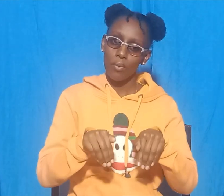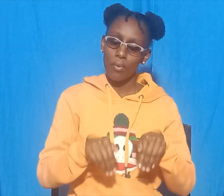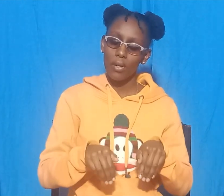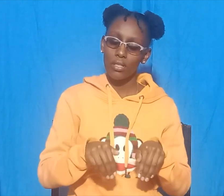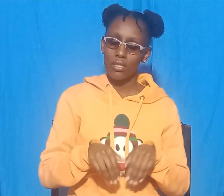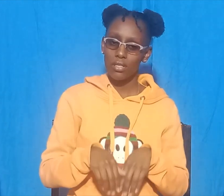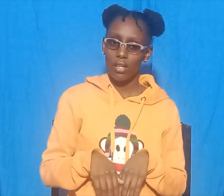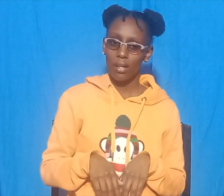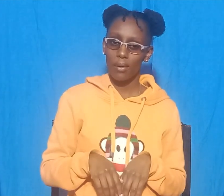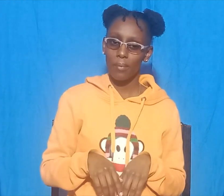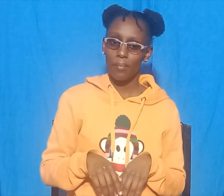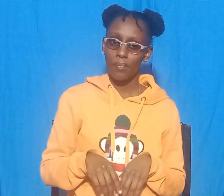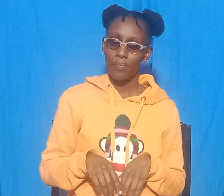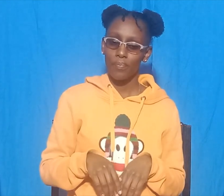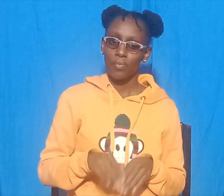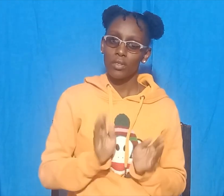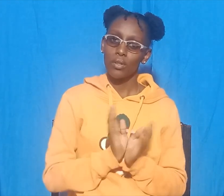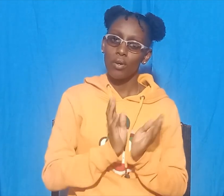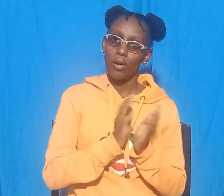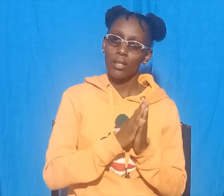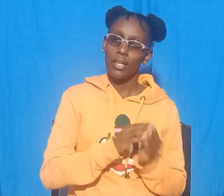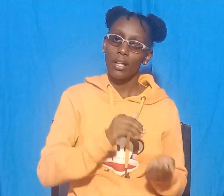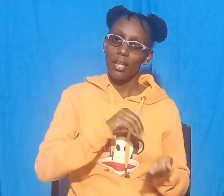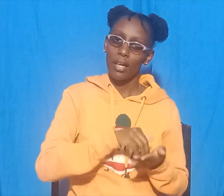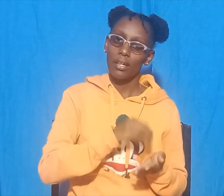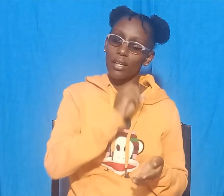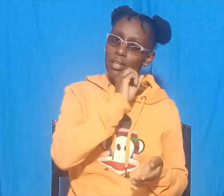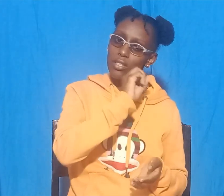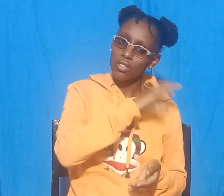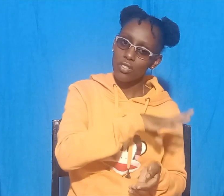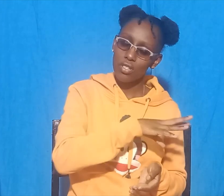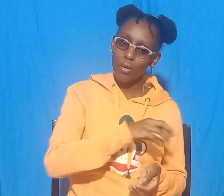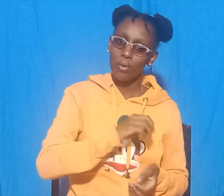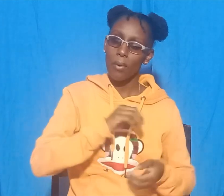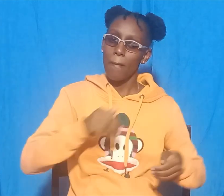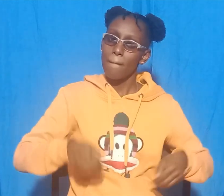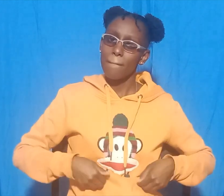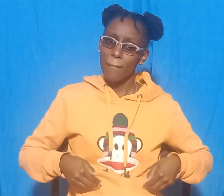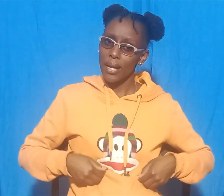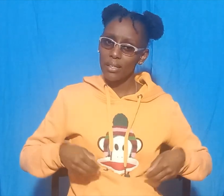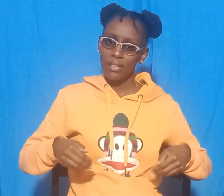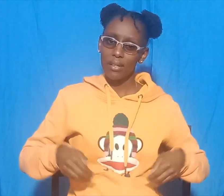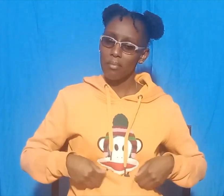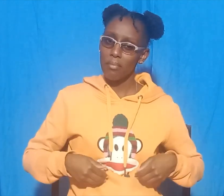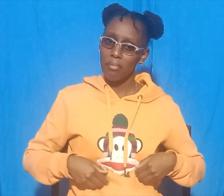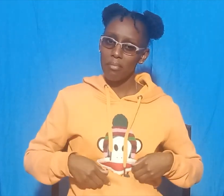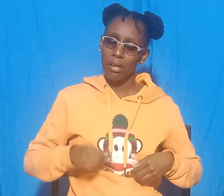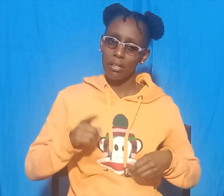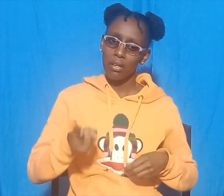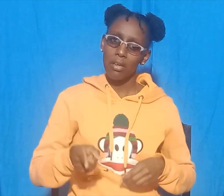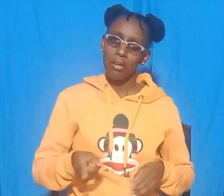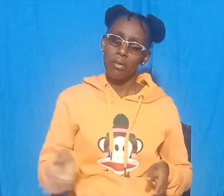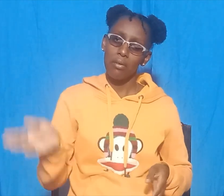Then he shouted again. Monkey, monkey, when will you come back to me?